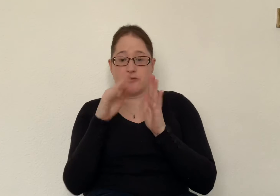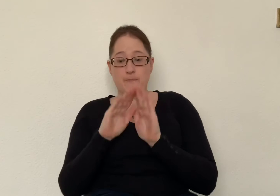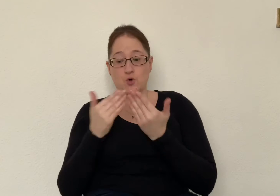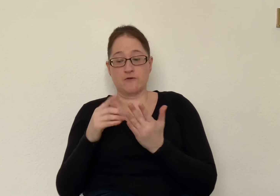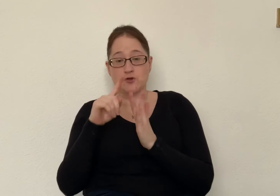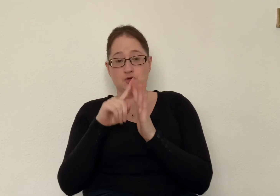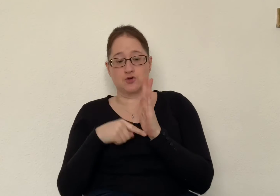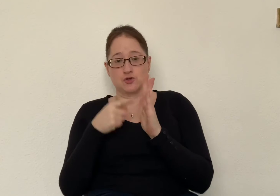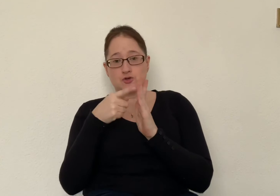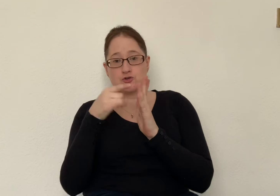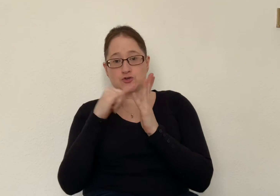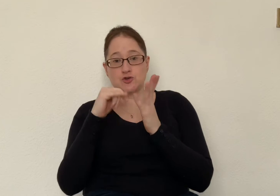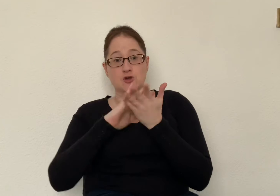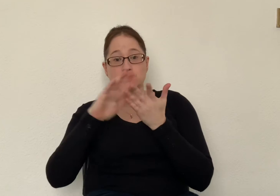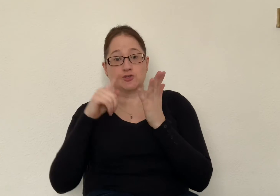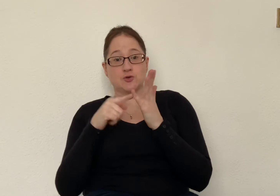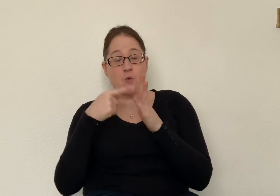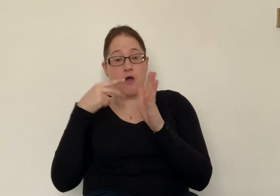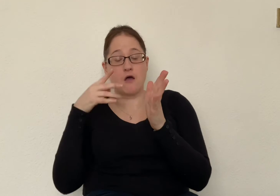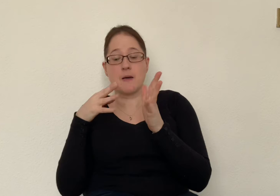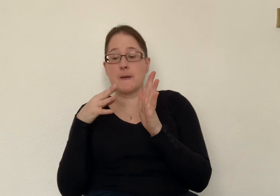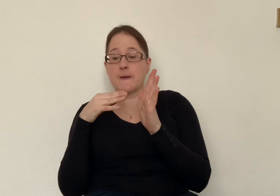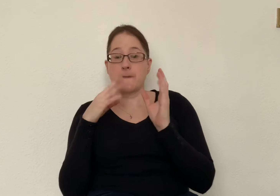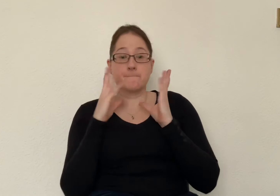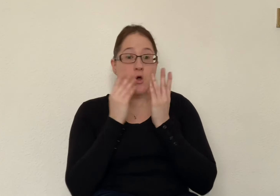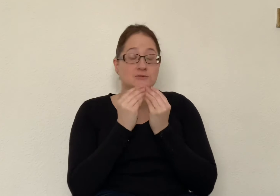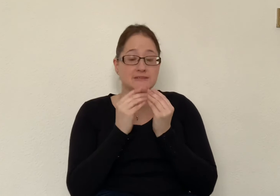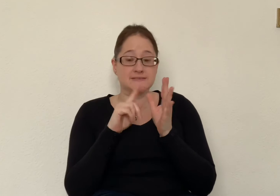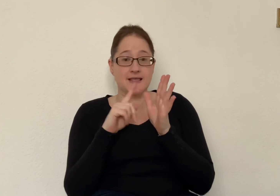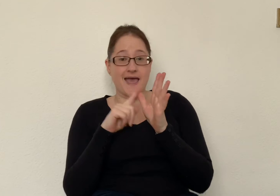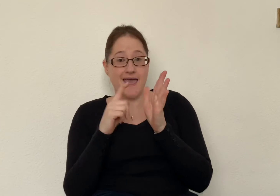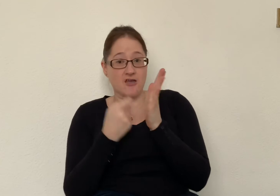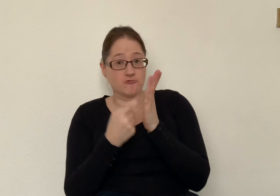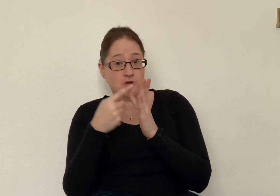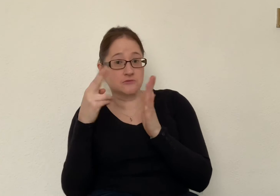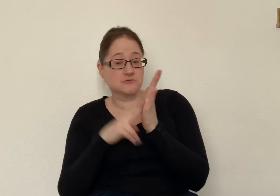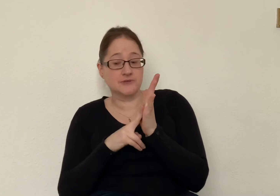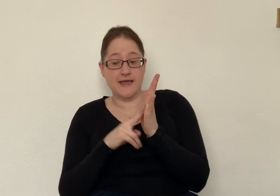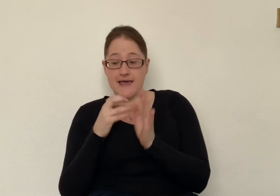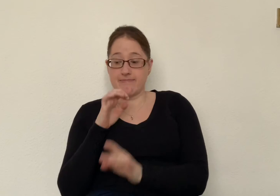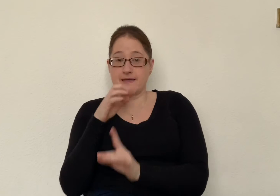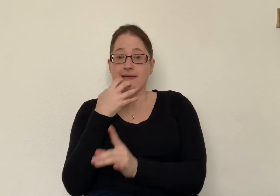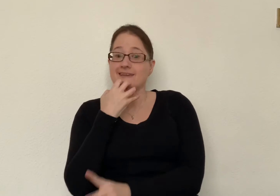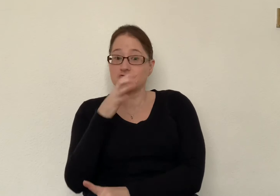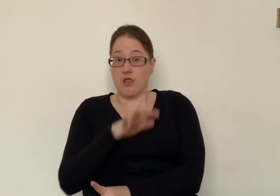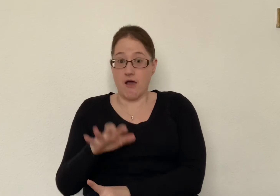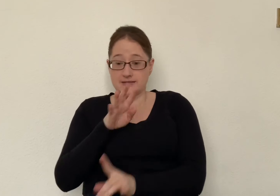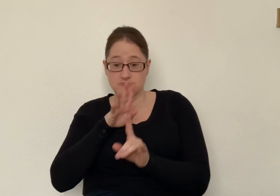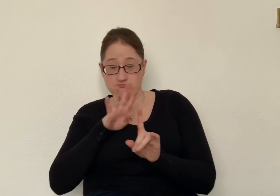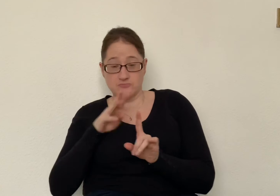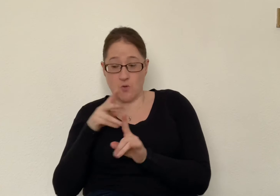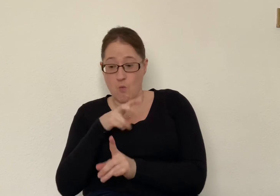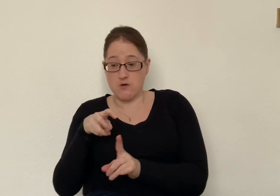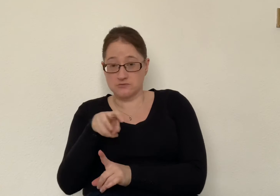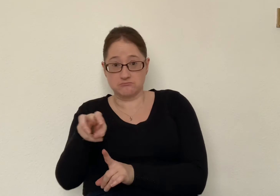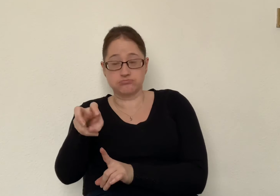and Aaron and the Israelites wandered the wilderness for 40 years can you think of any other